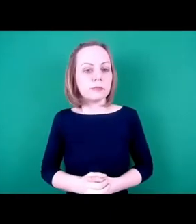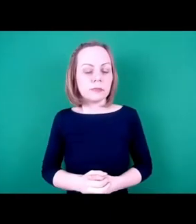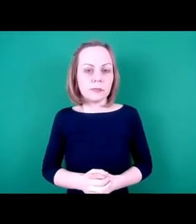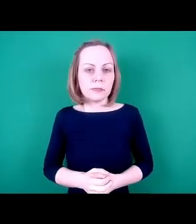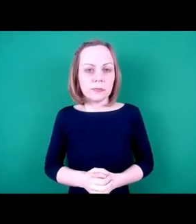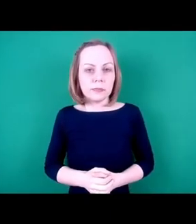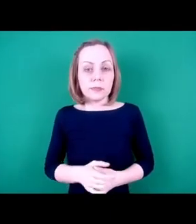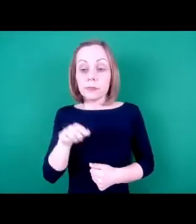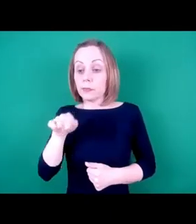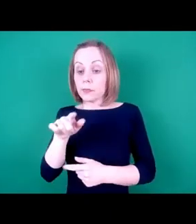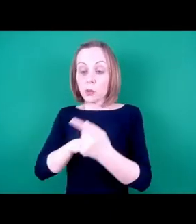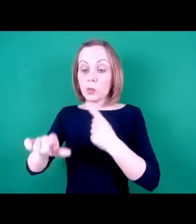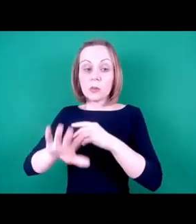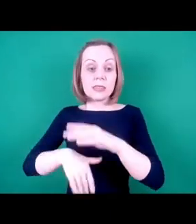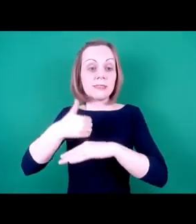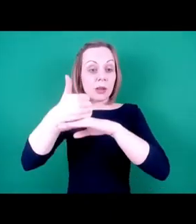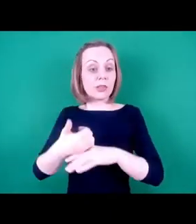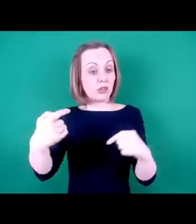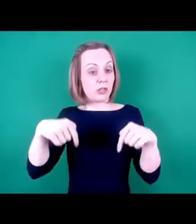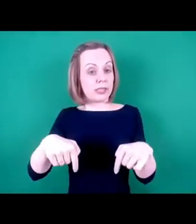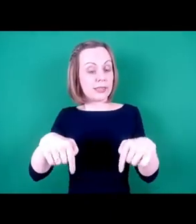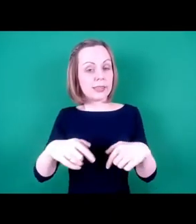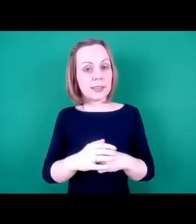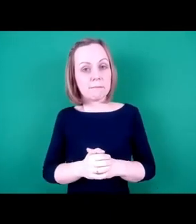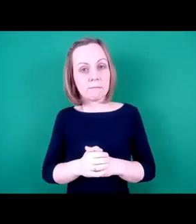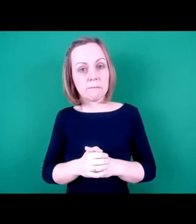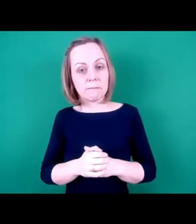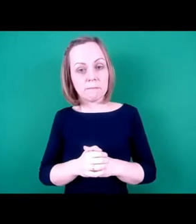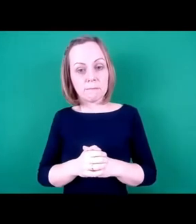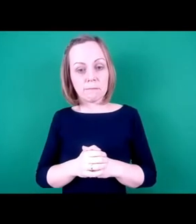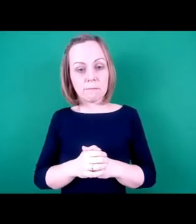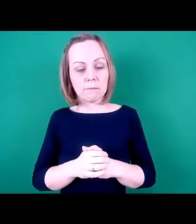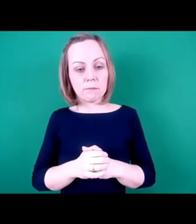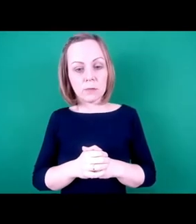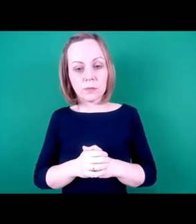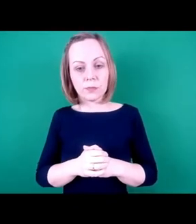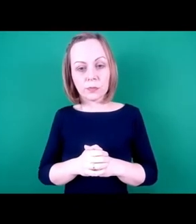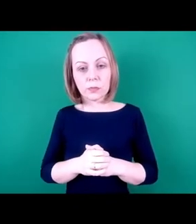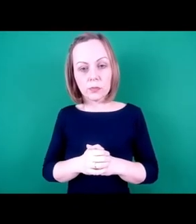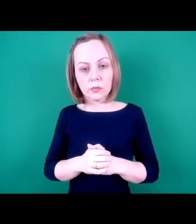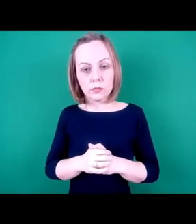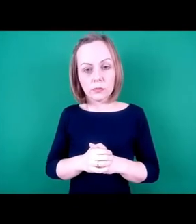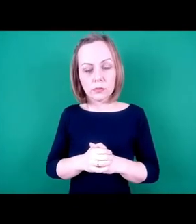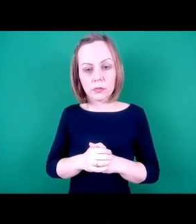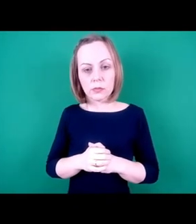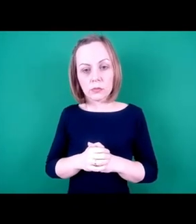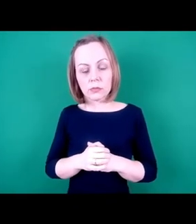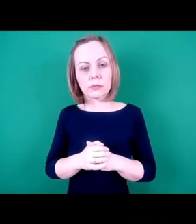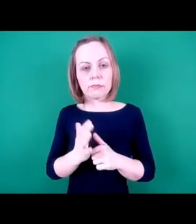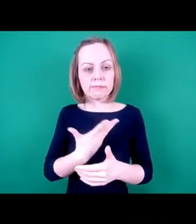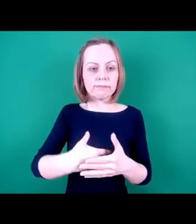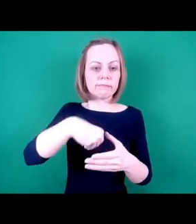Now the Community Foundation in Milton Keynes has joined a DEI coalition.